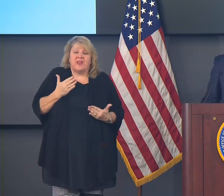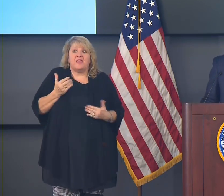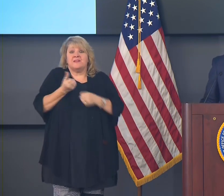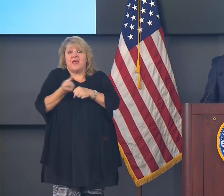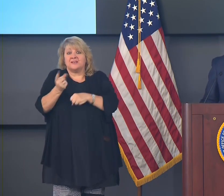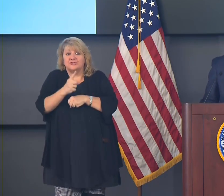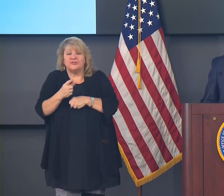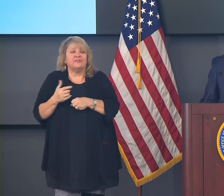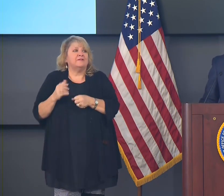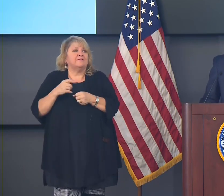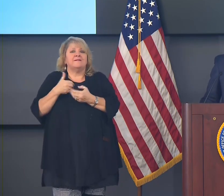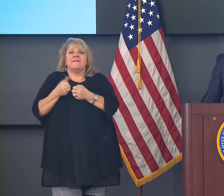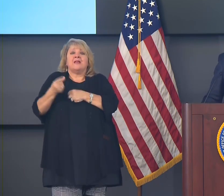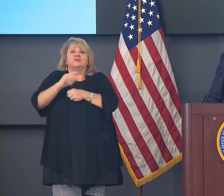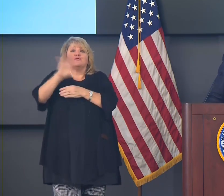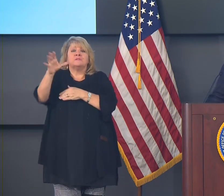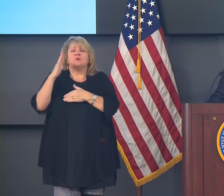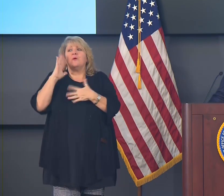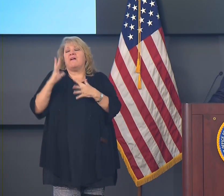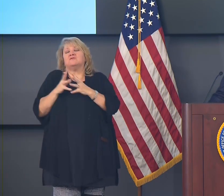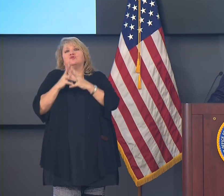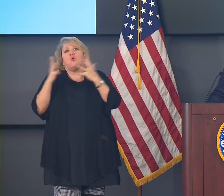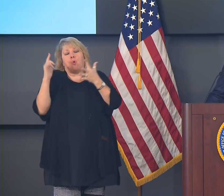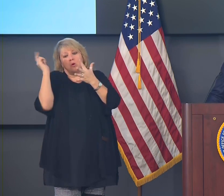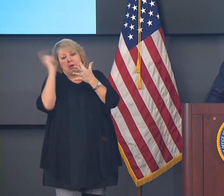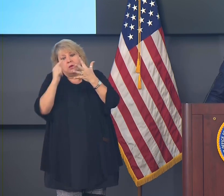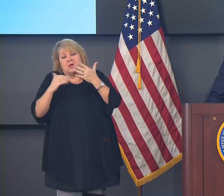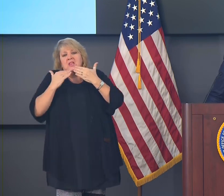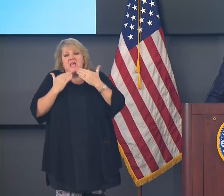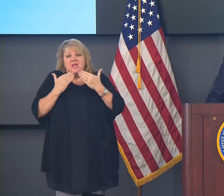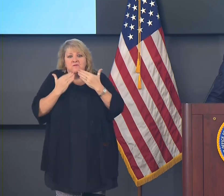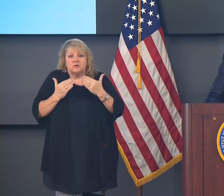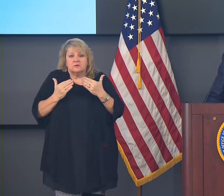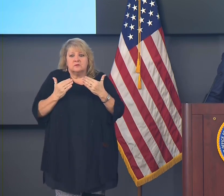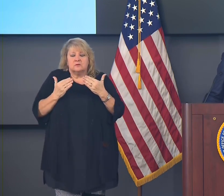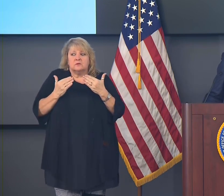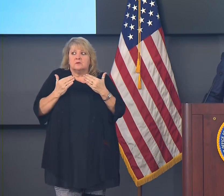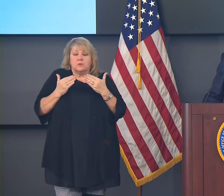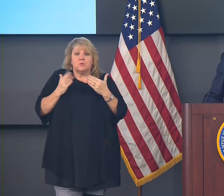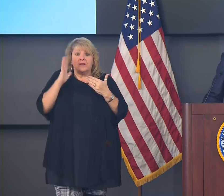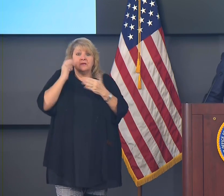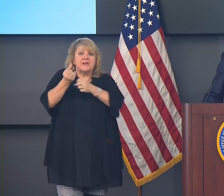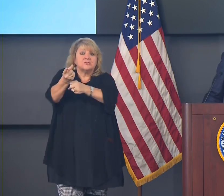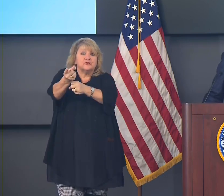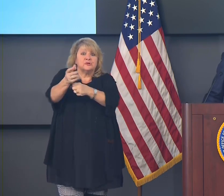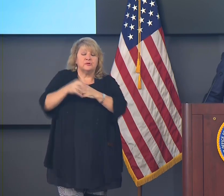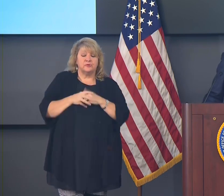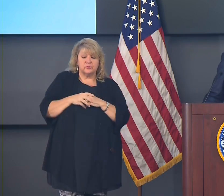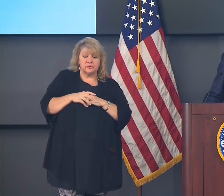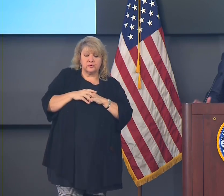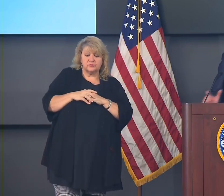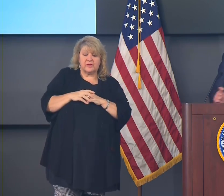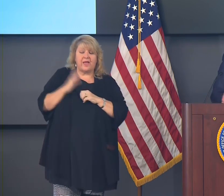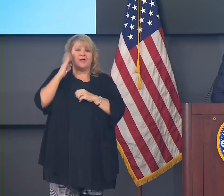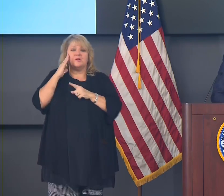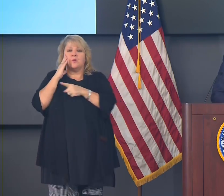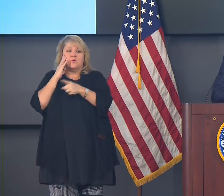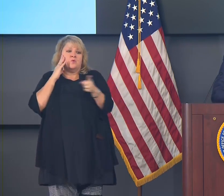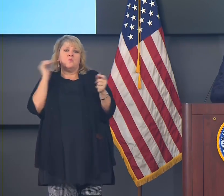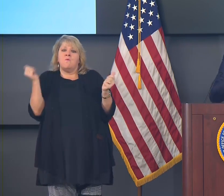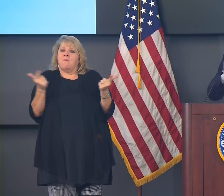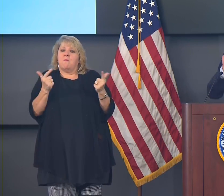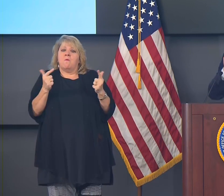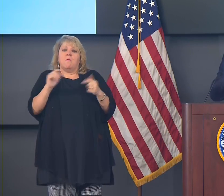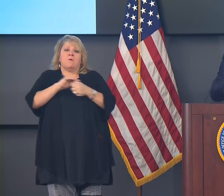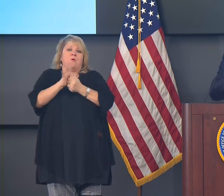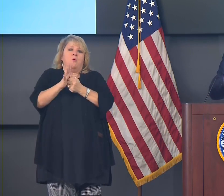for next Christmas as well. And so while there's COVID fatigue and I know that it's real, it is also real that